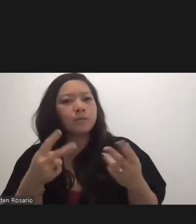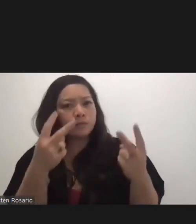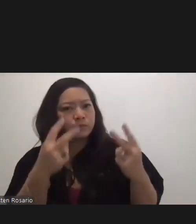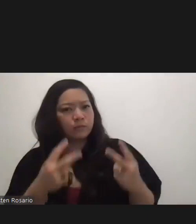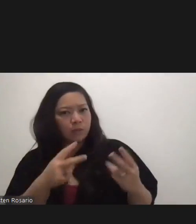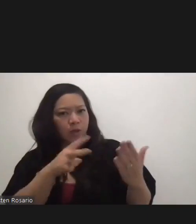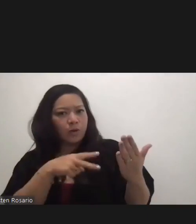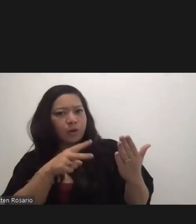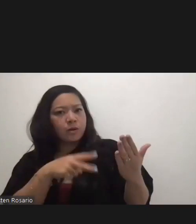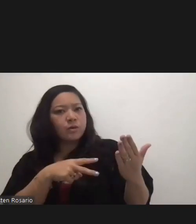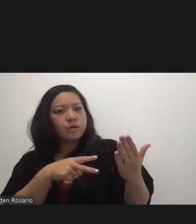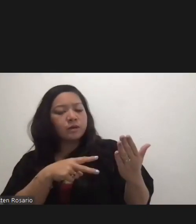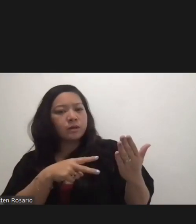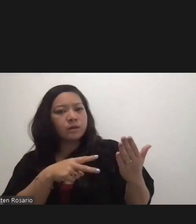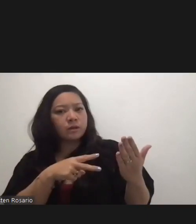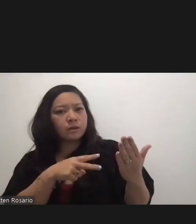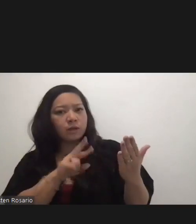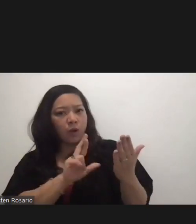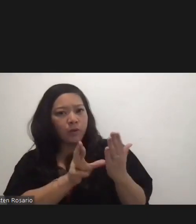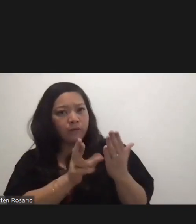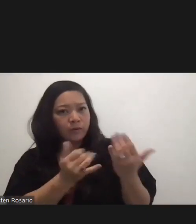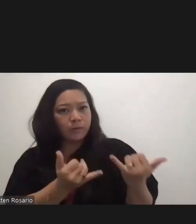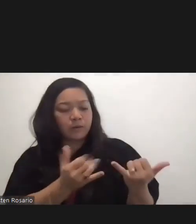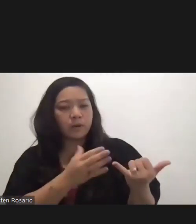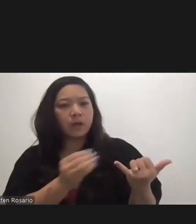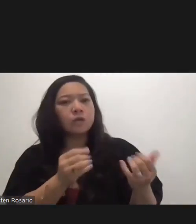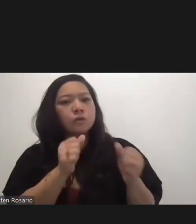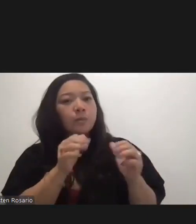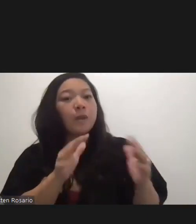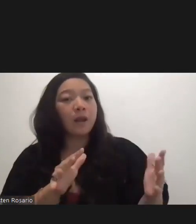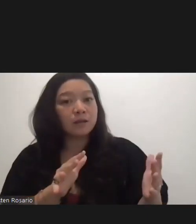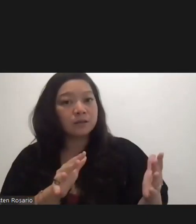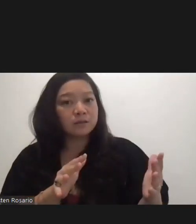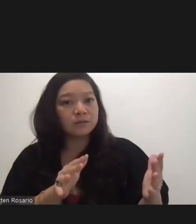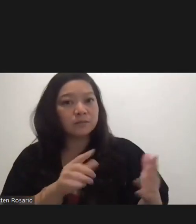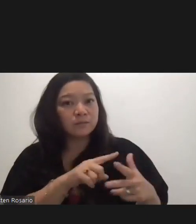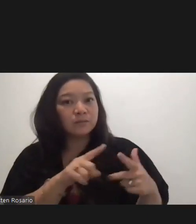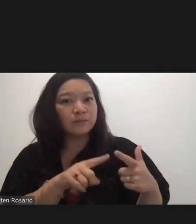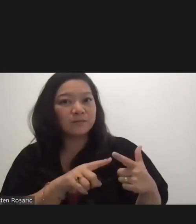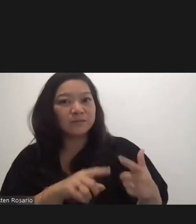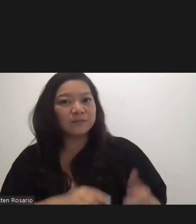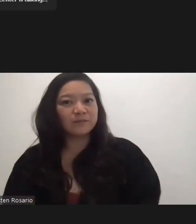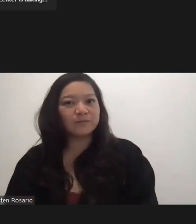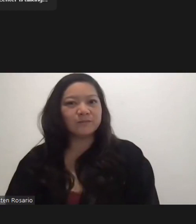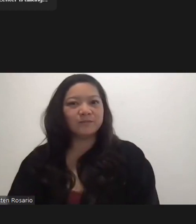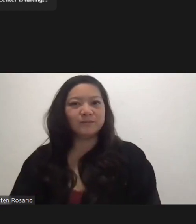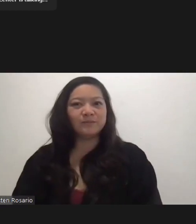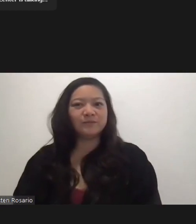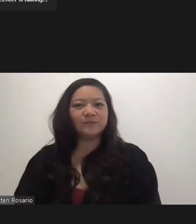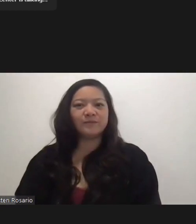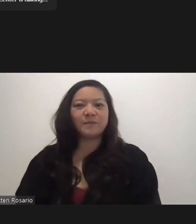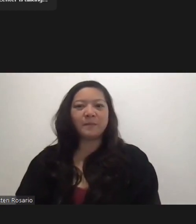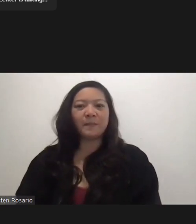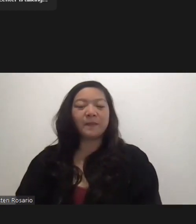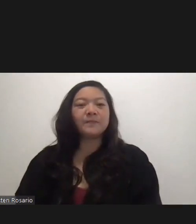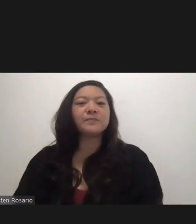review, and to bless. Okay. Okay. Thank you, Governor.